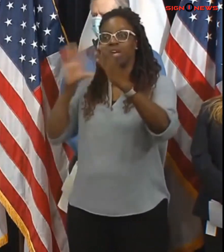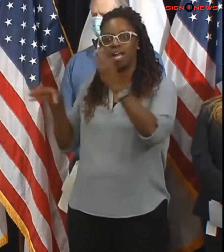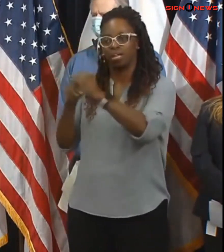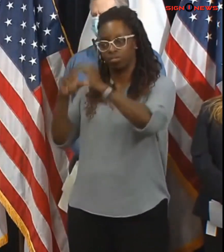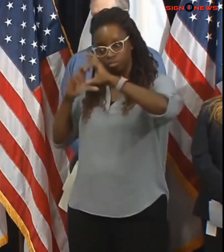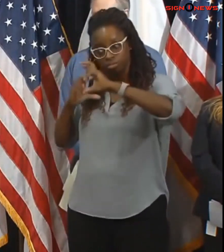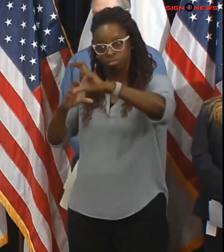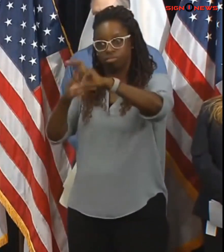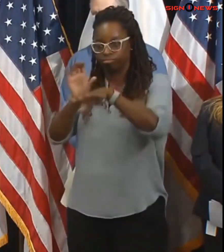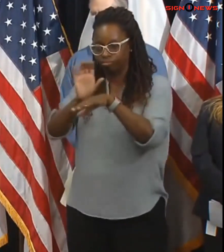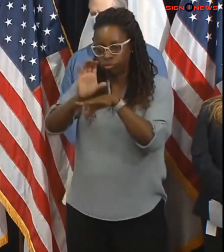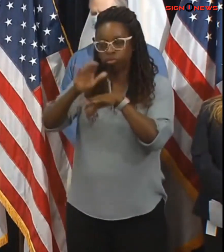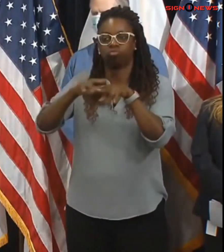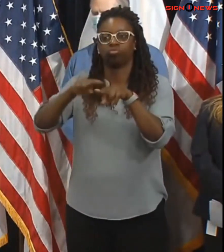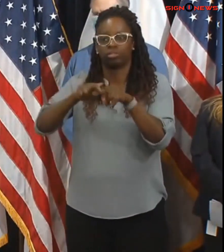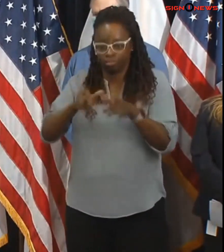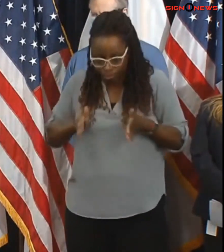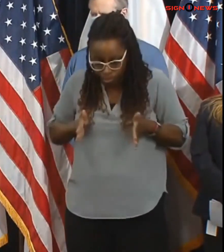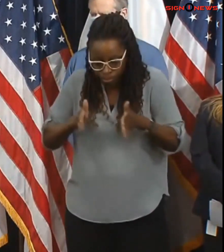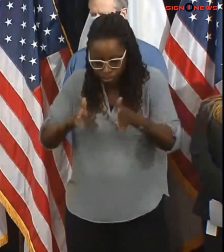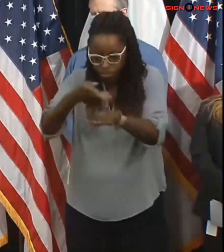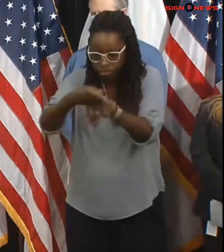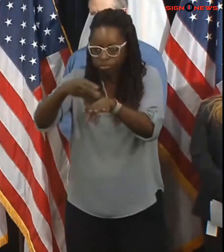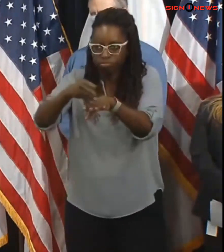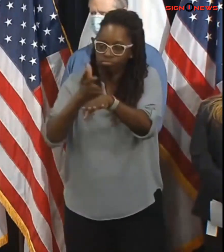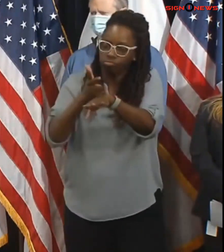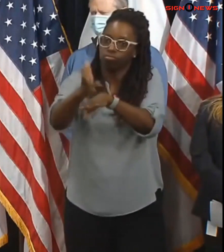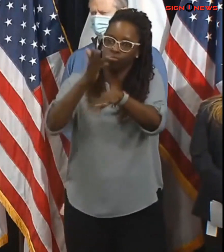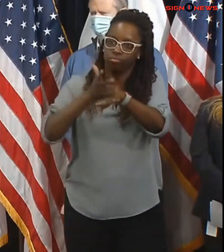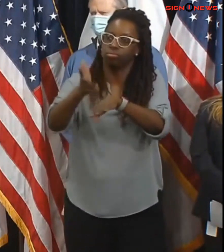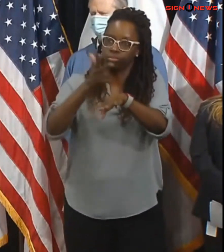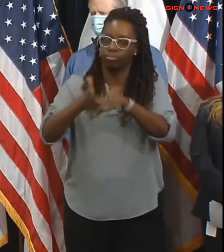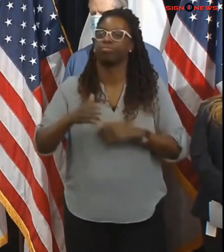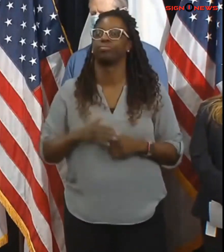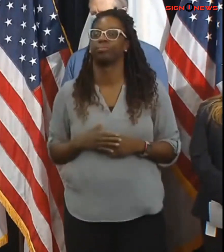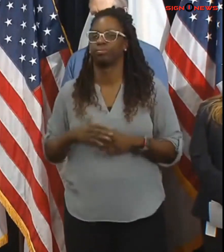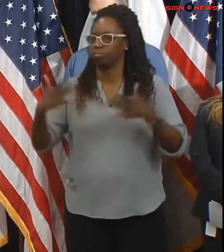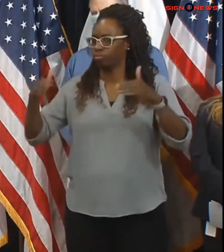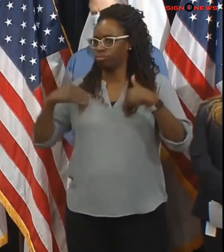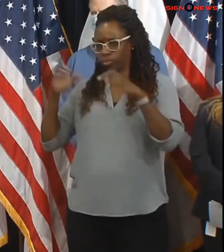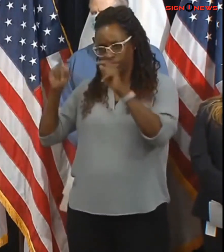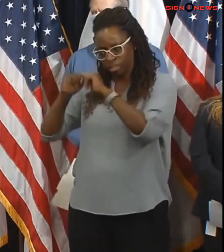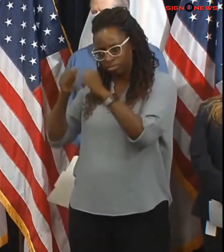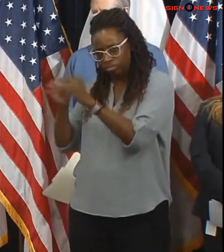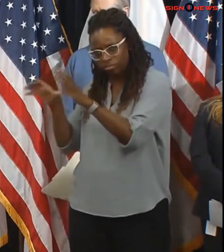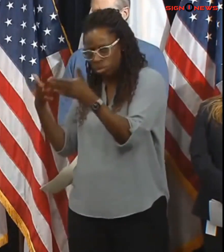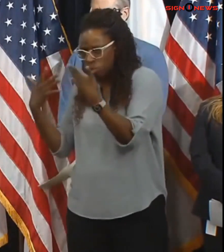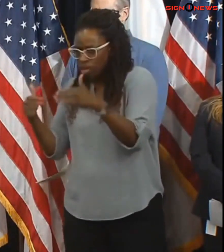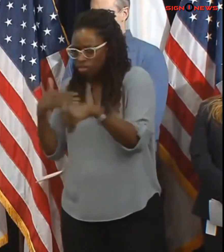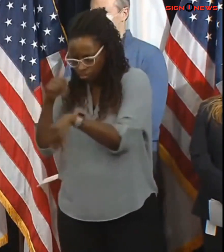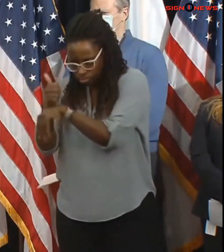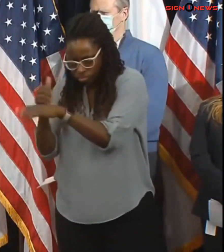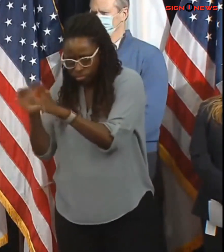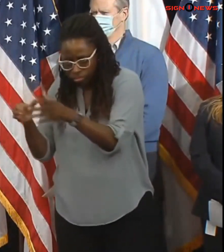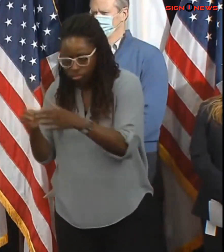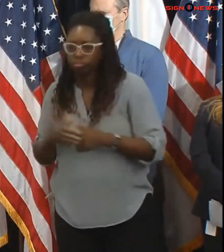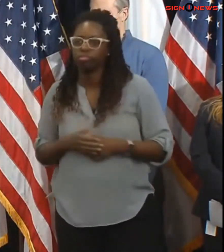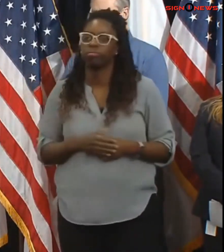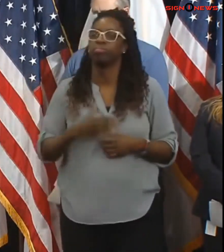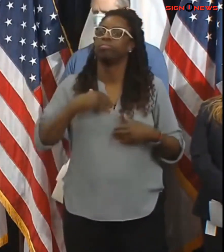to deal with any issues we'll also be running ice cutter trains to make sure we care for the overhead catenary should any ice